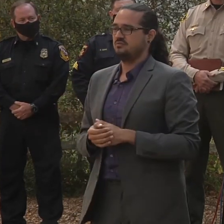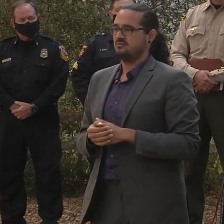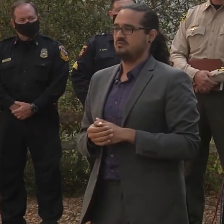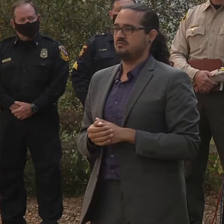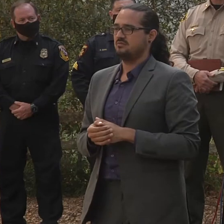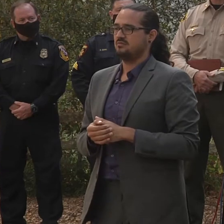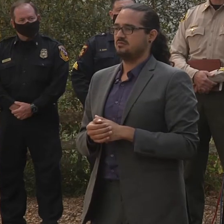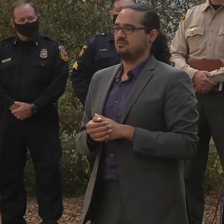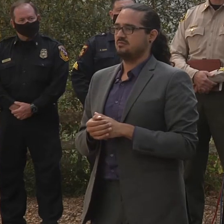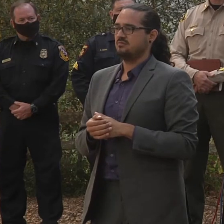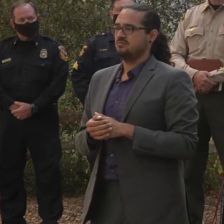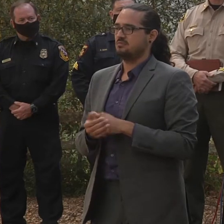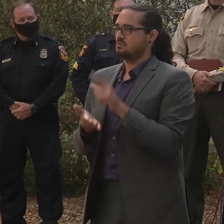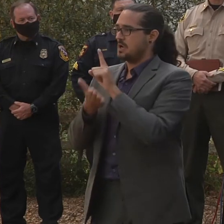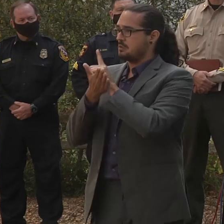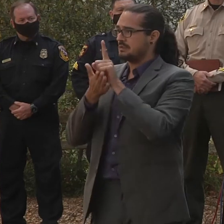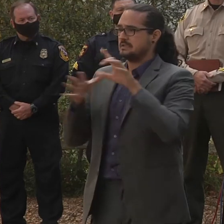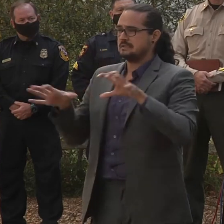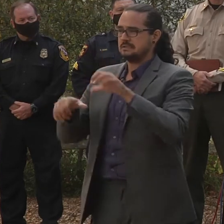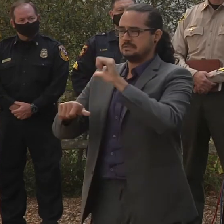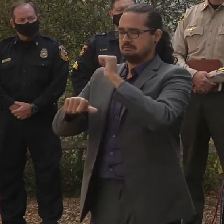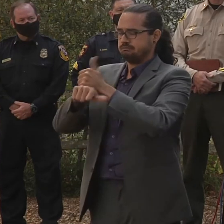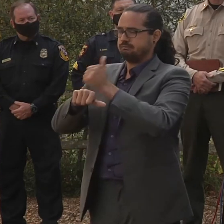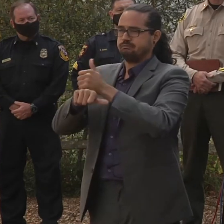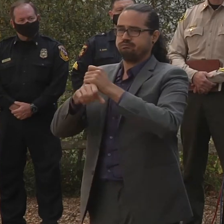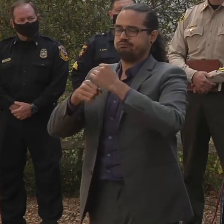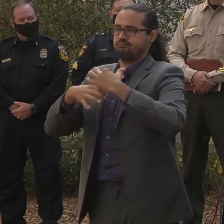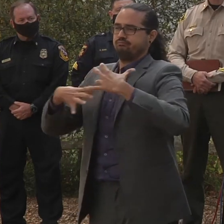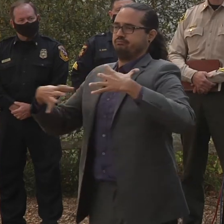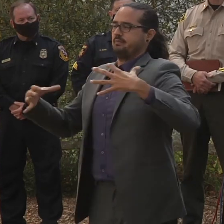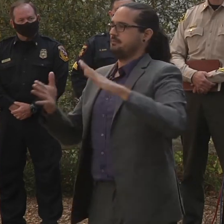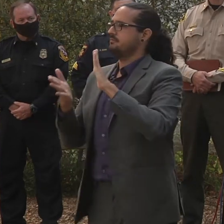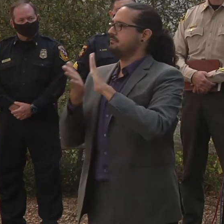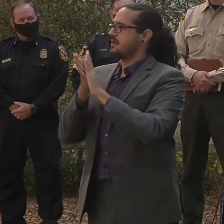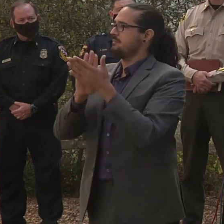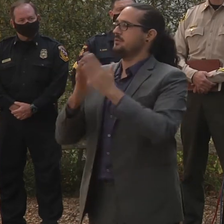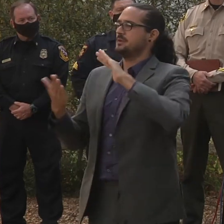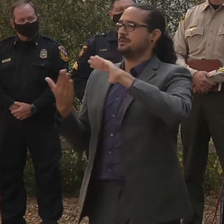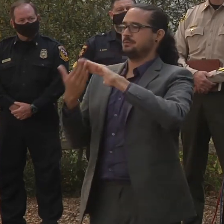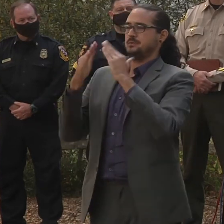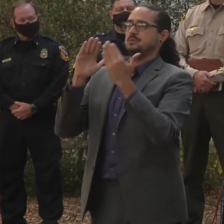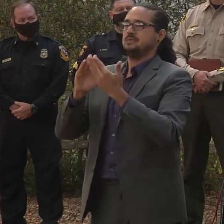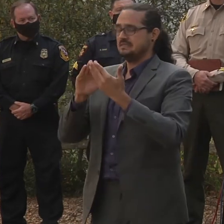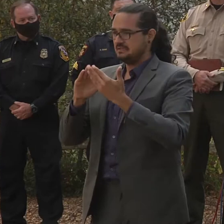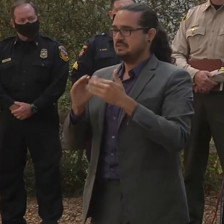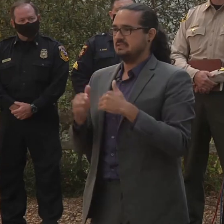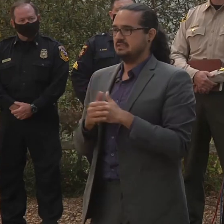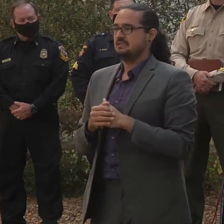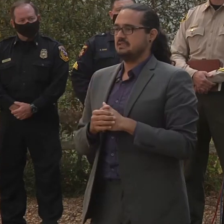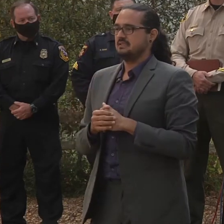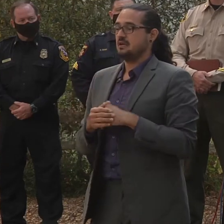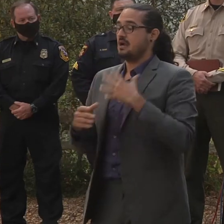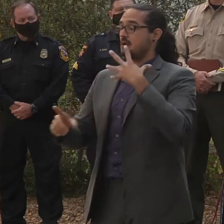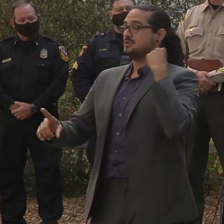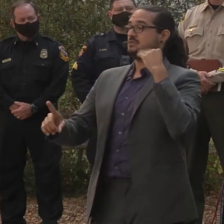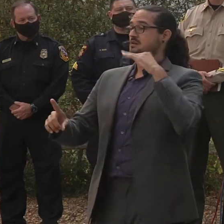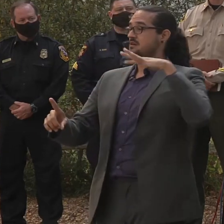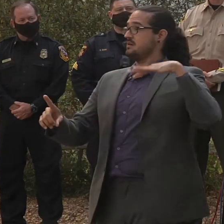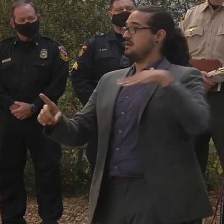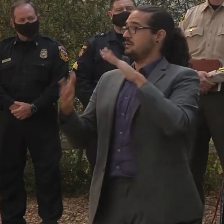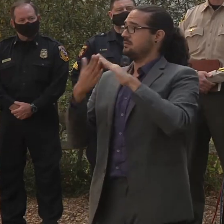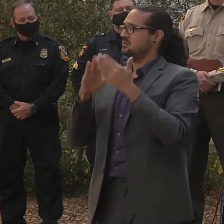established, set up a community. And there's been an outpouring from the community in terms of clothing,